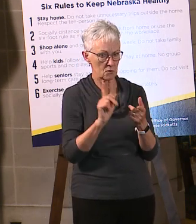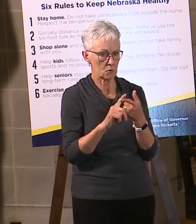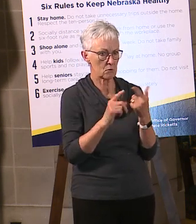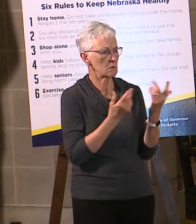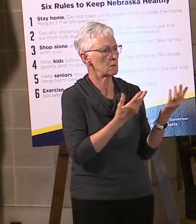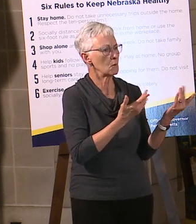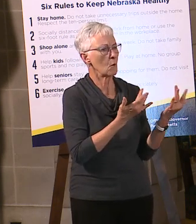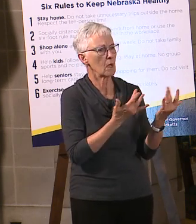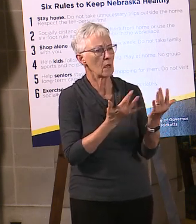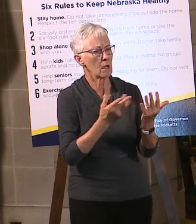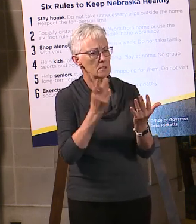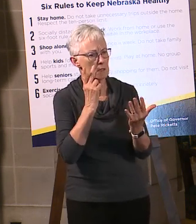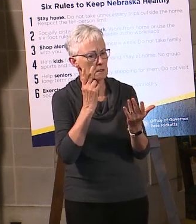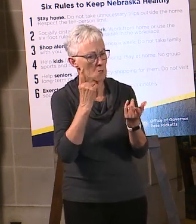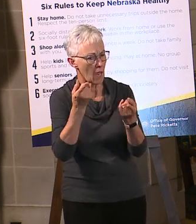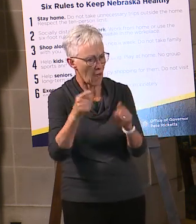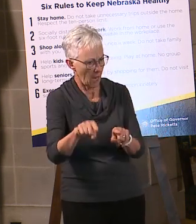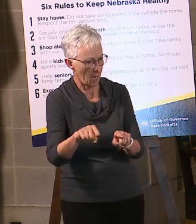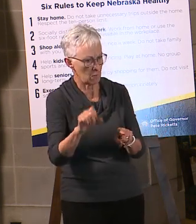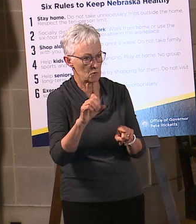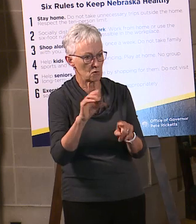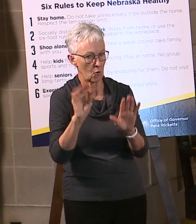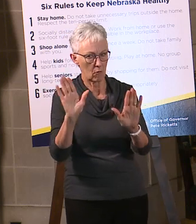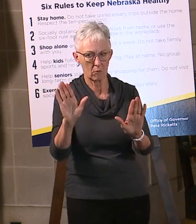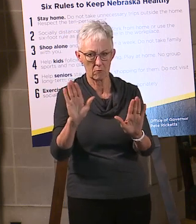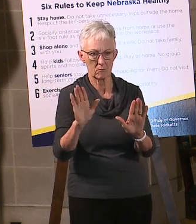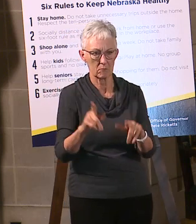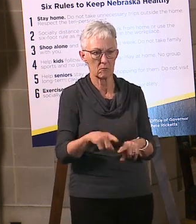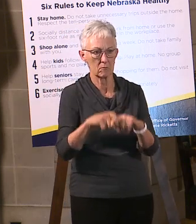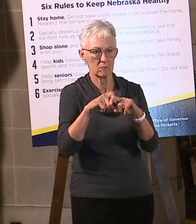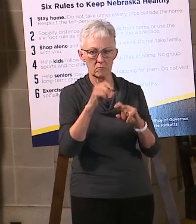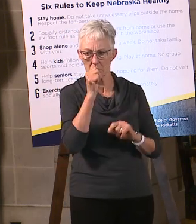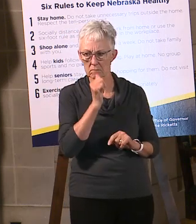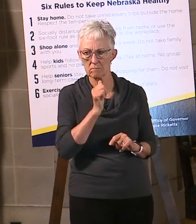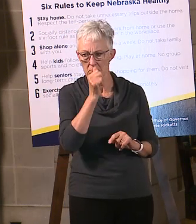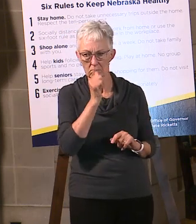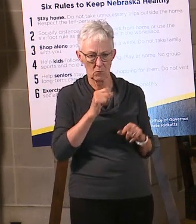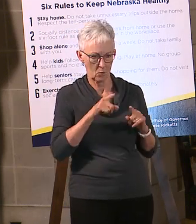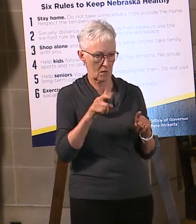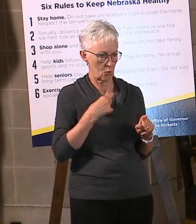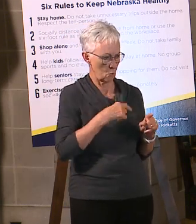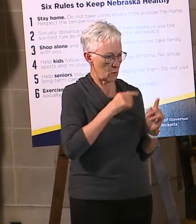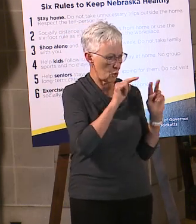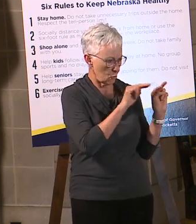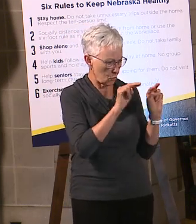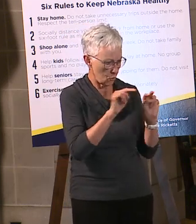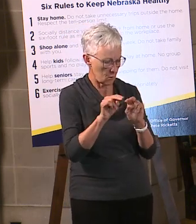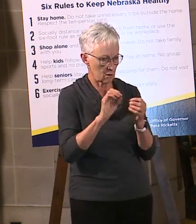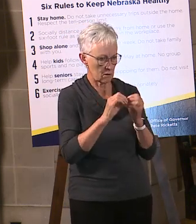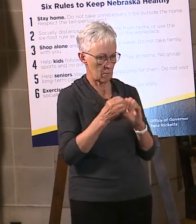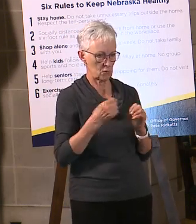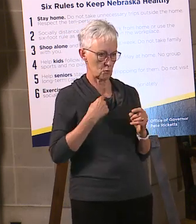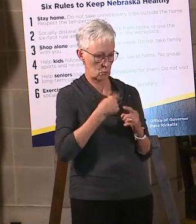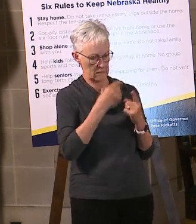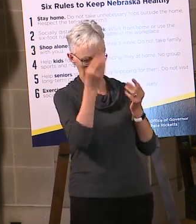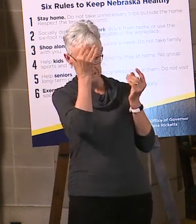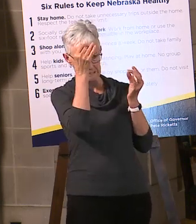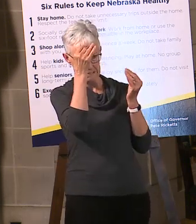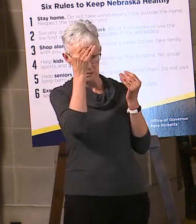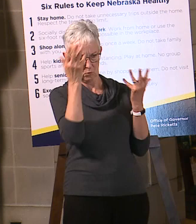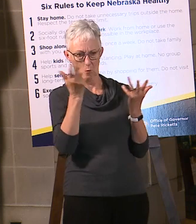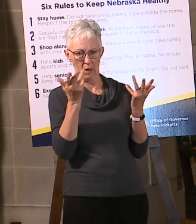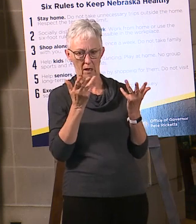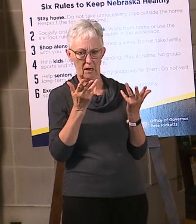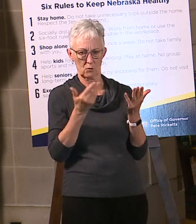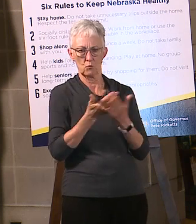but just kind of stay tuned with us here as we kind of process that information, think about what our DHMs are going to be. So I don't have a date I can